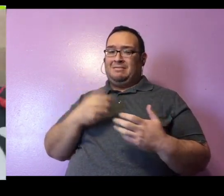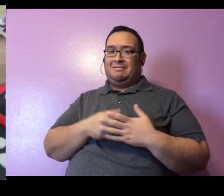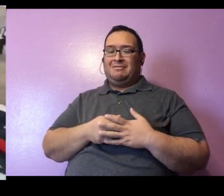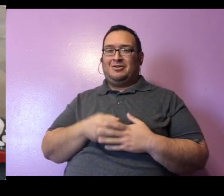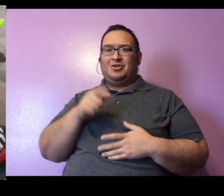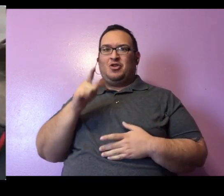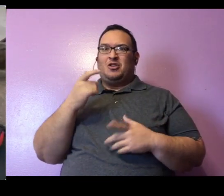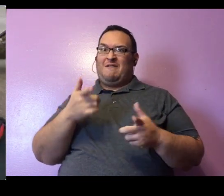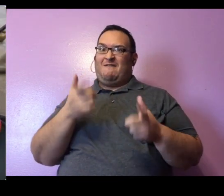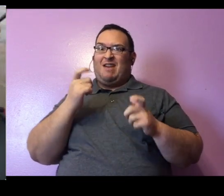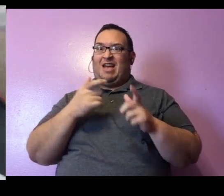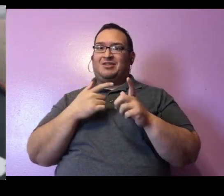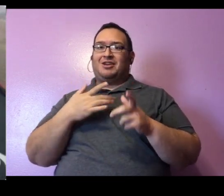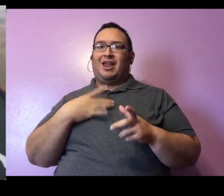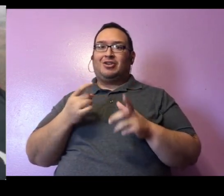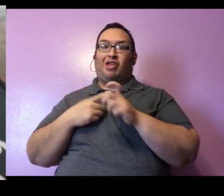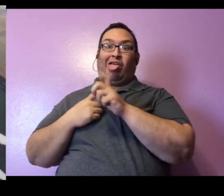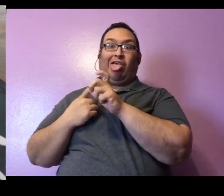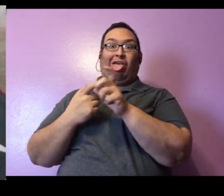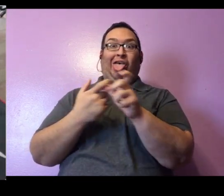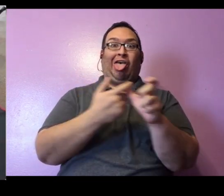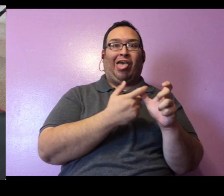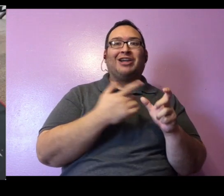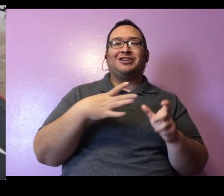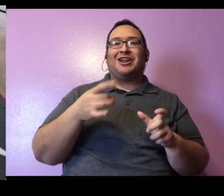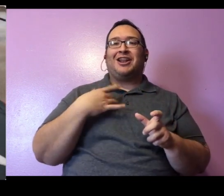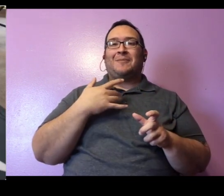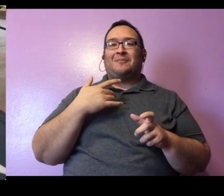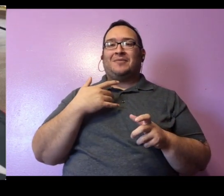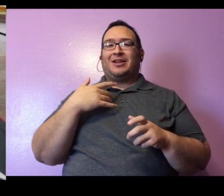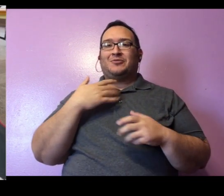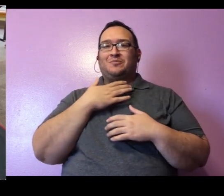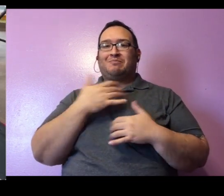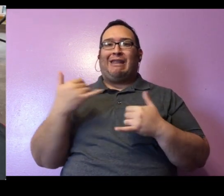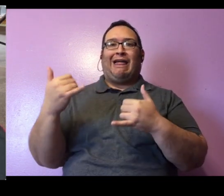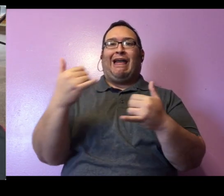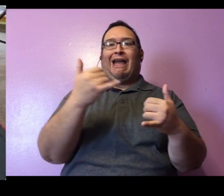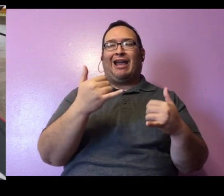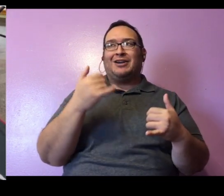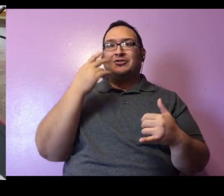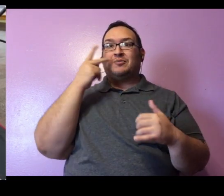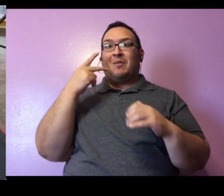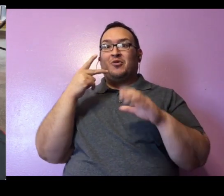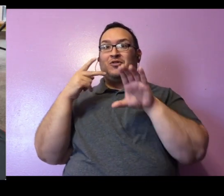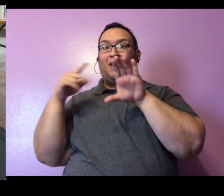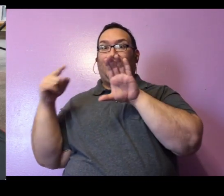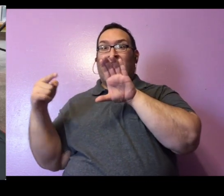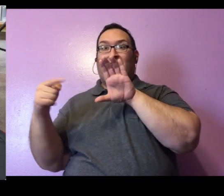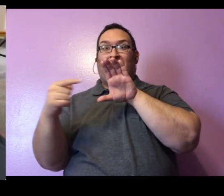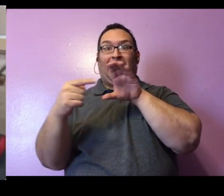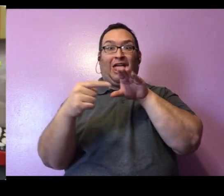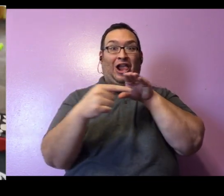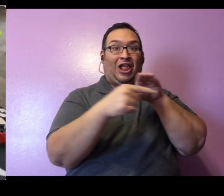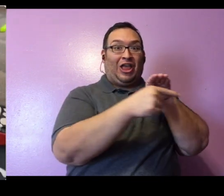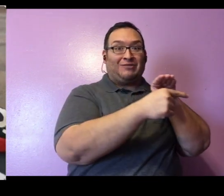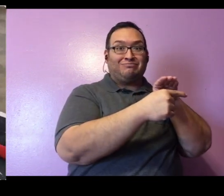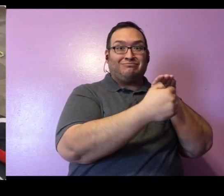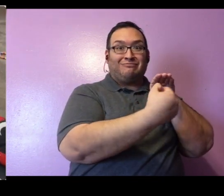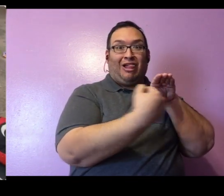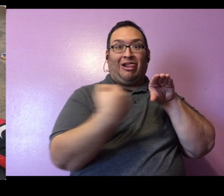Lucille is very fast. She likes to run around. She's very, very playful. So you guys might see her come in and out of the camera as she's running, playing with